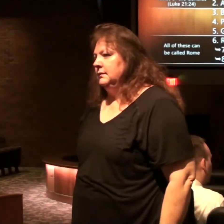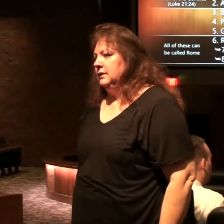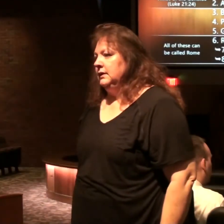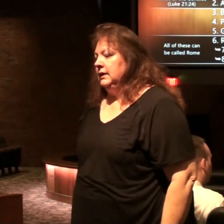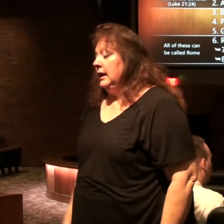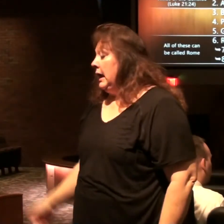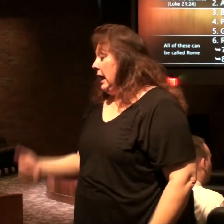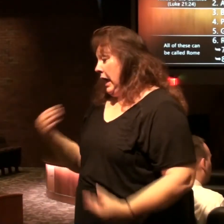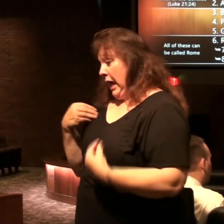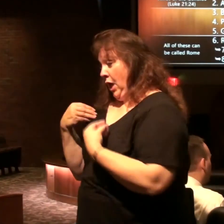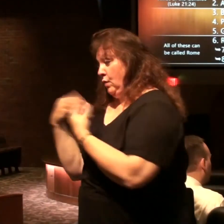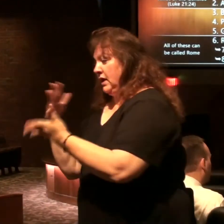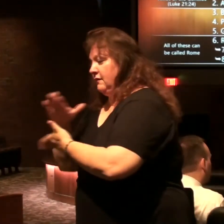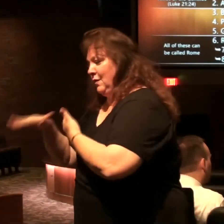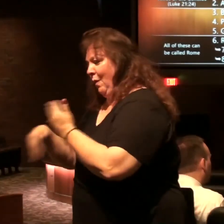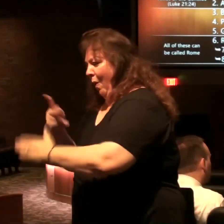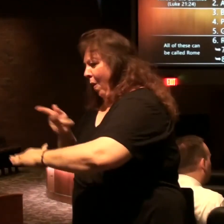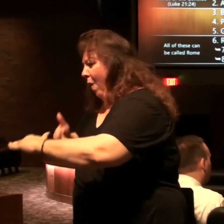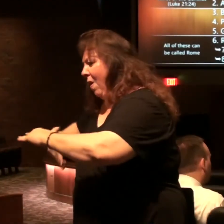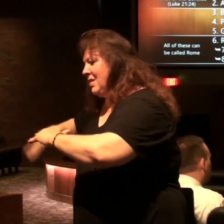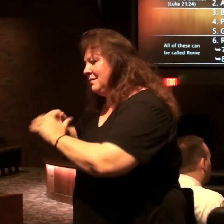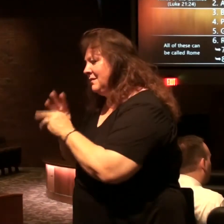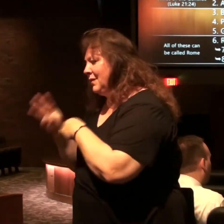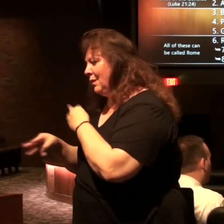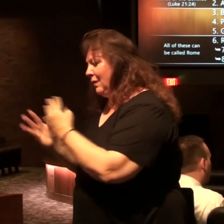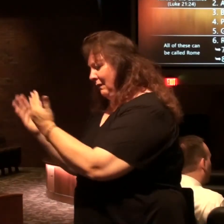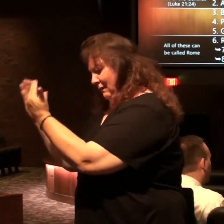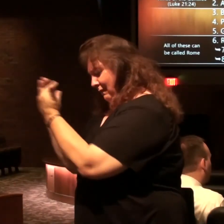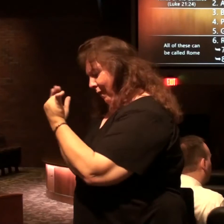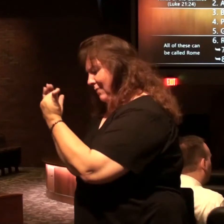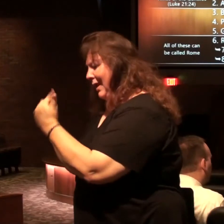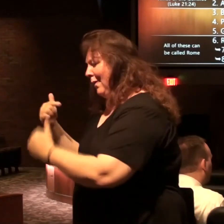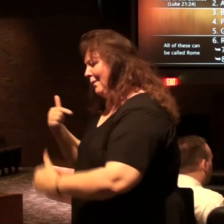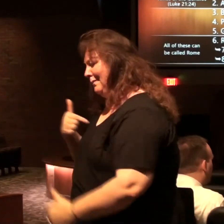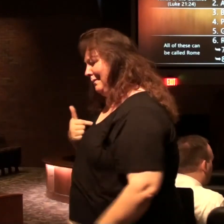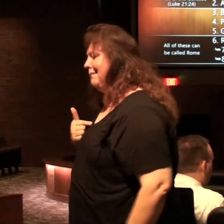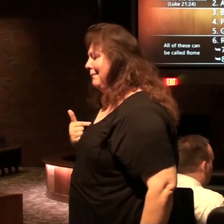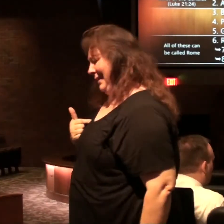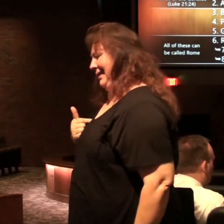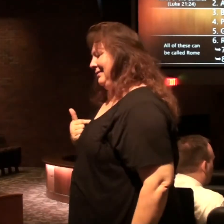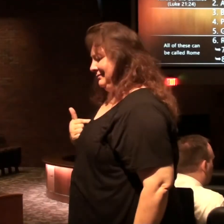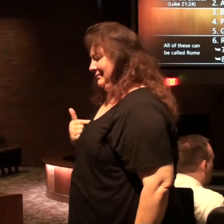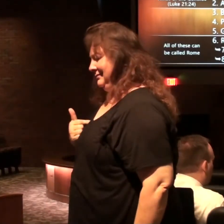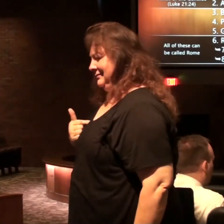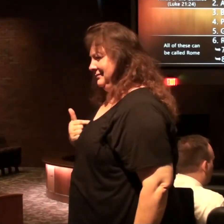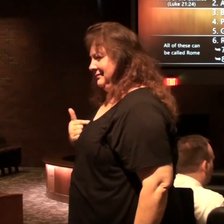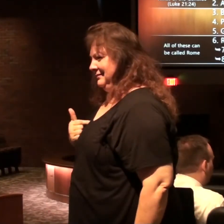i can give you all the kingdoms of the world if you'll fall down and worship me